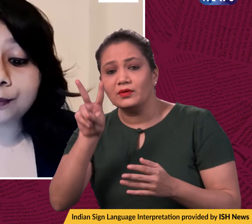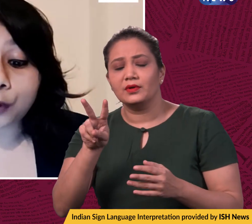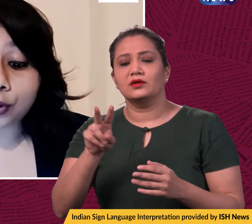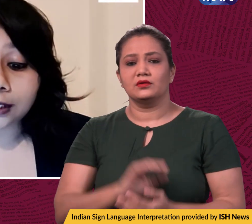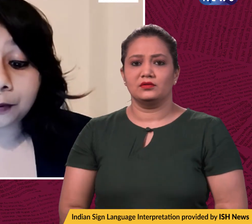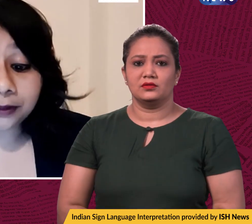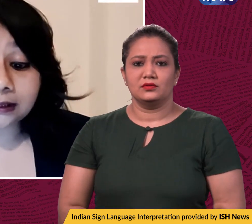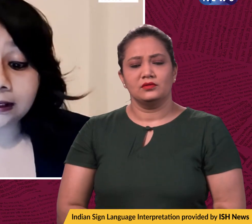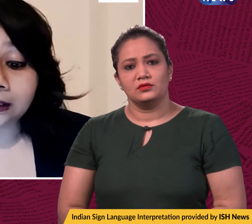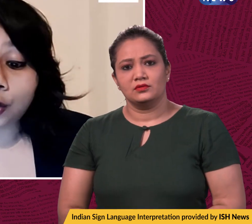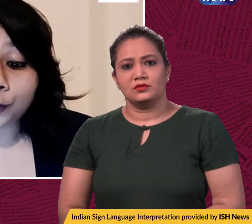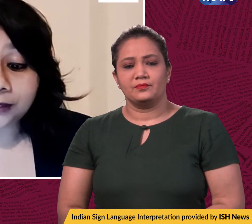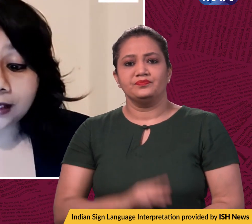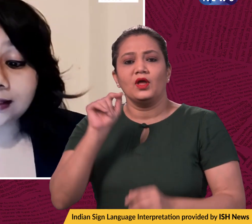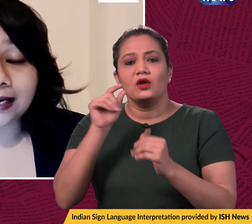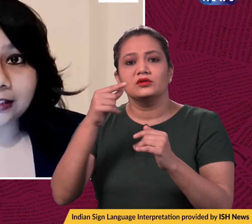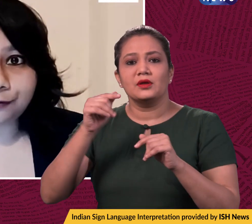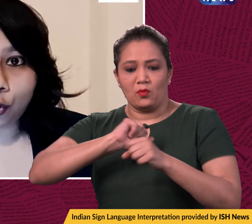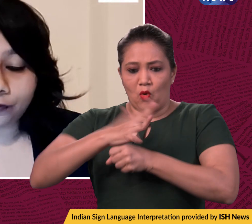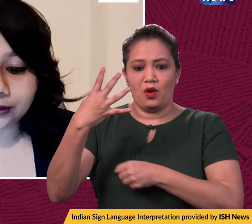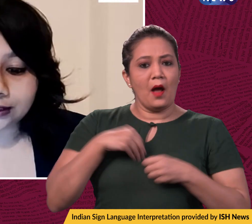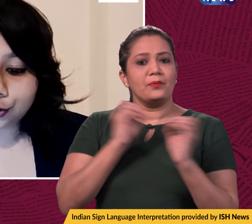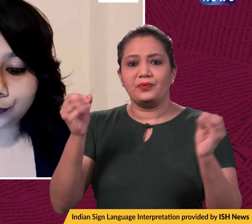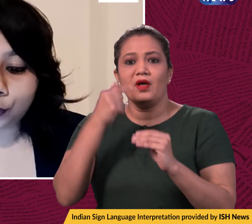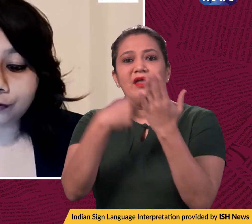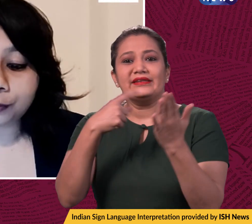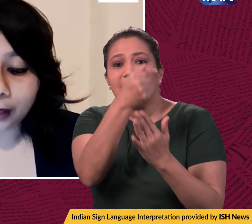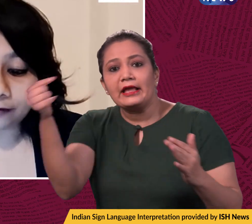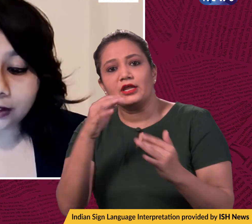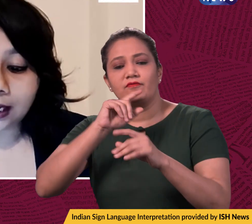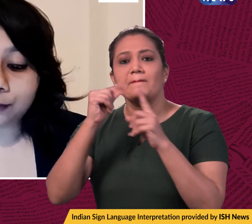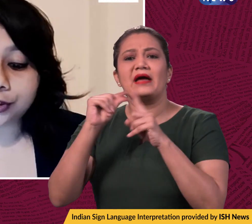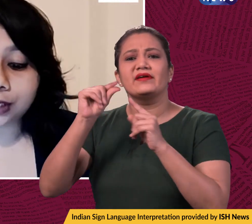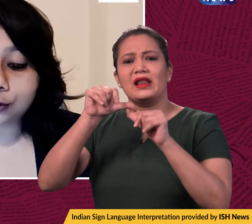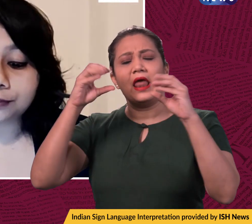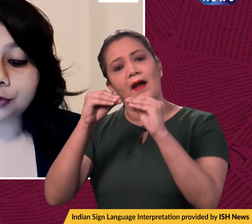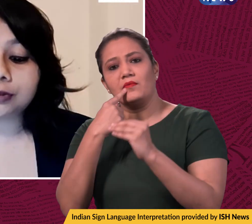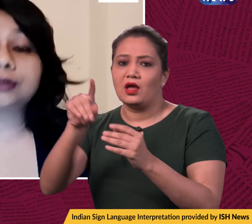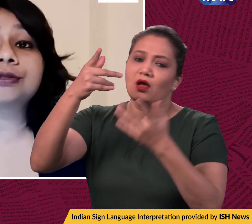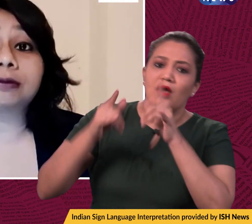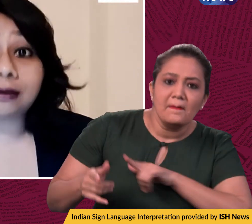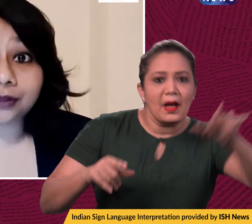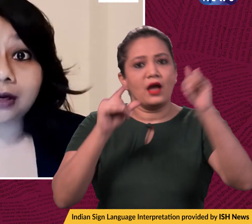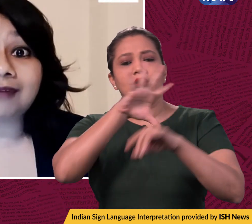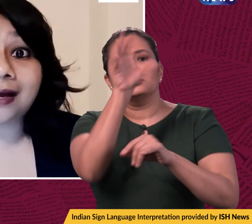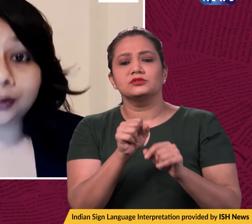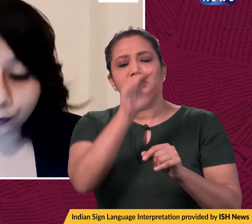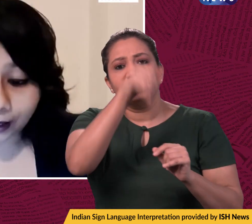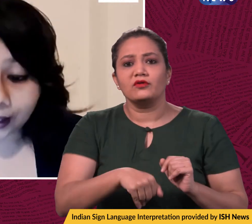he reportedly obtained a negative COVID test report from a private lab, which allowed him to return to South Africa via Dubai